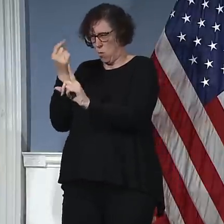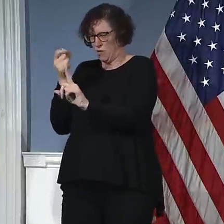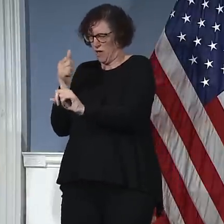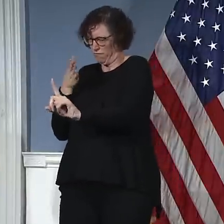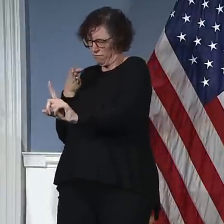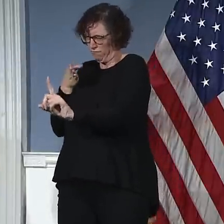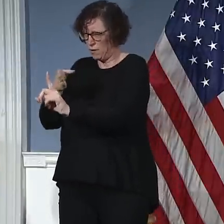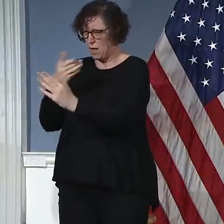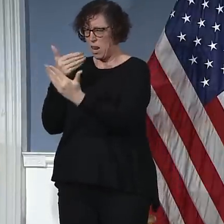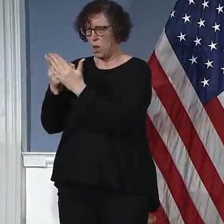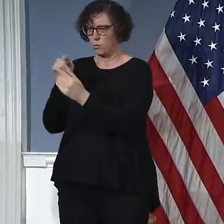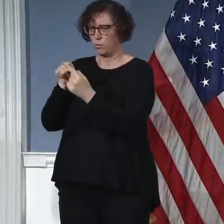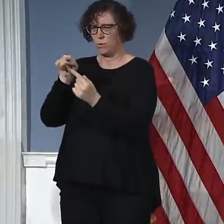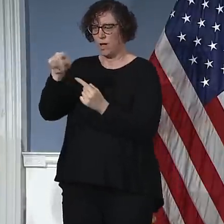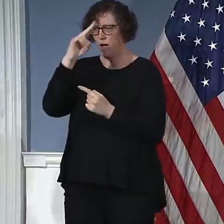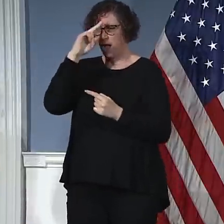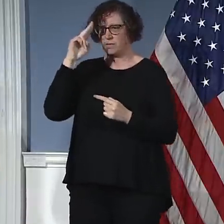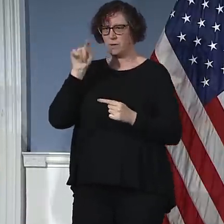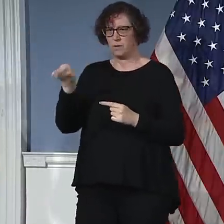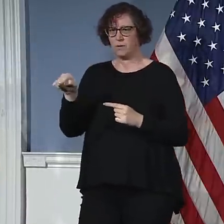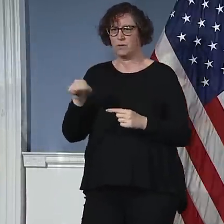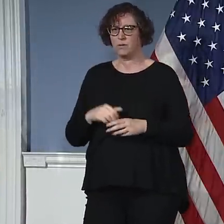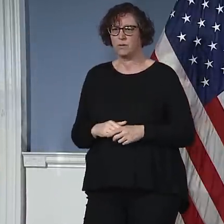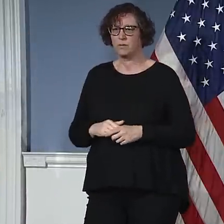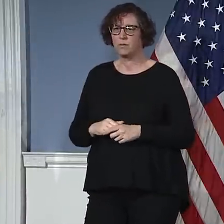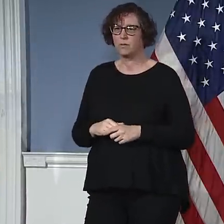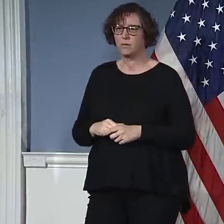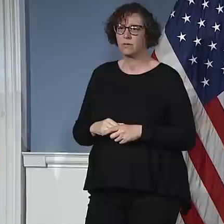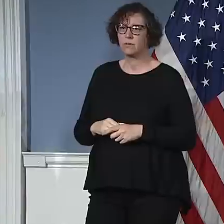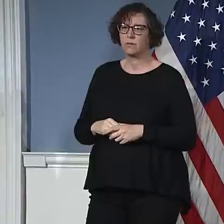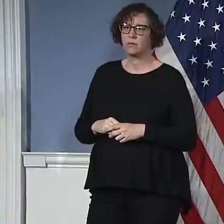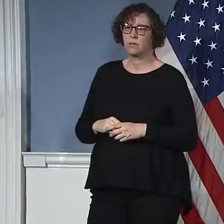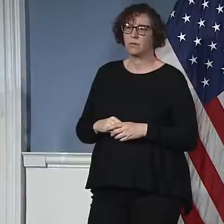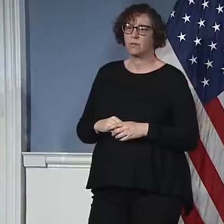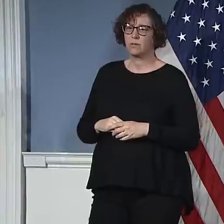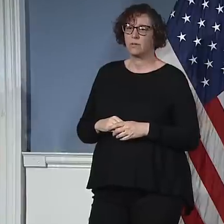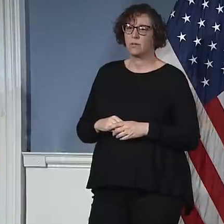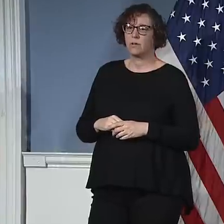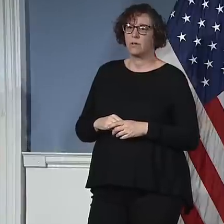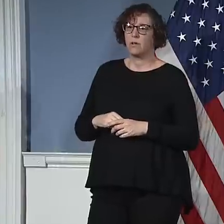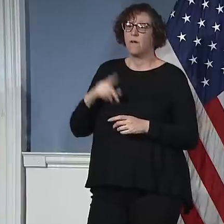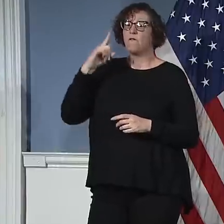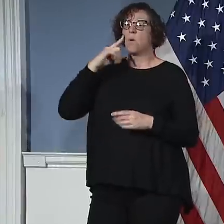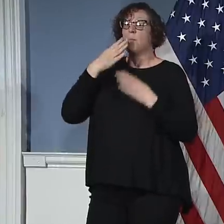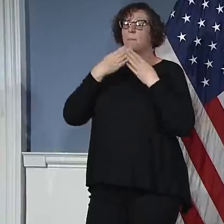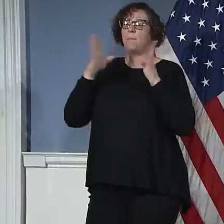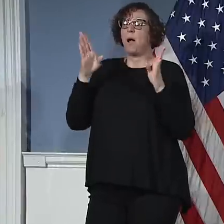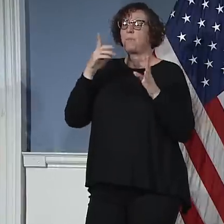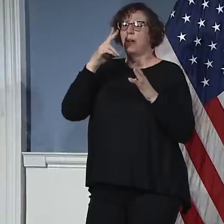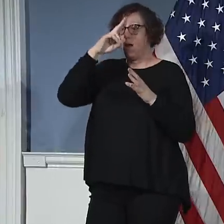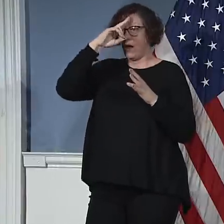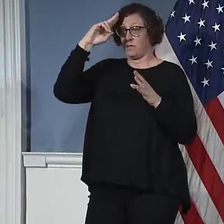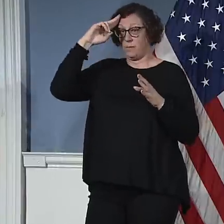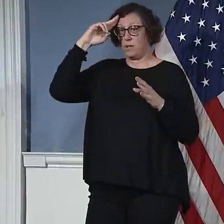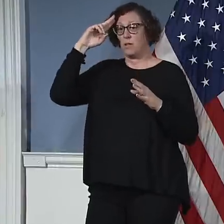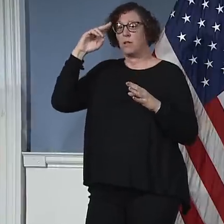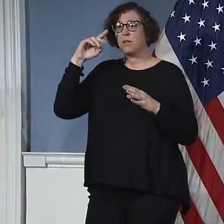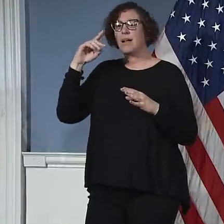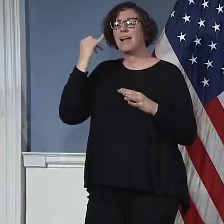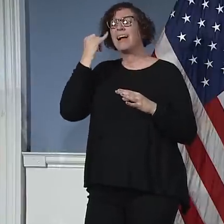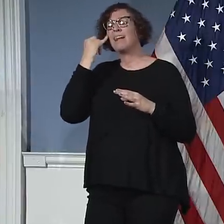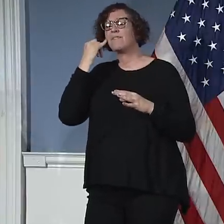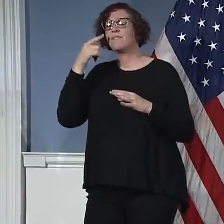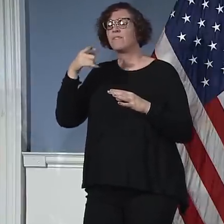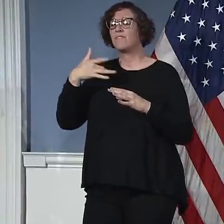certainly, especially for our public hospitals, if there's something situation that we think is particularly troubling. We'll be open about